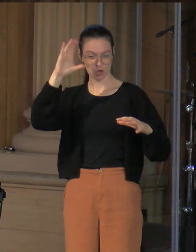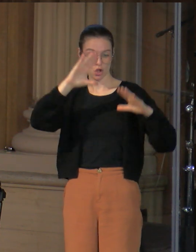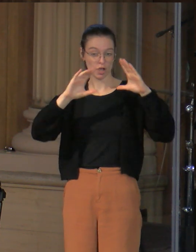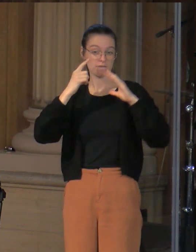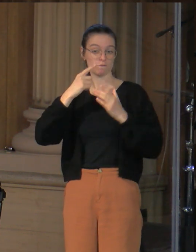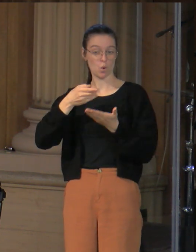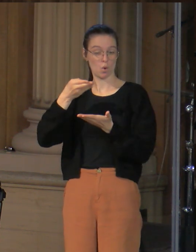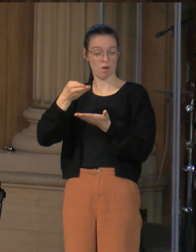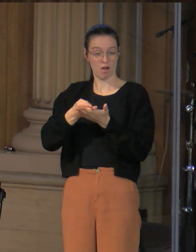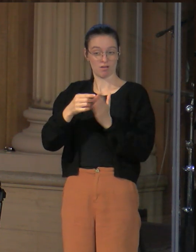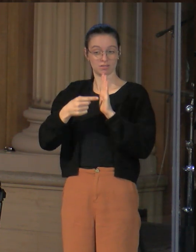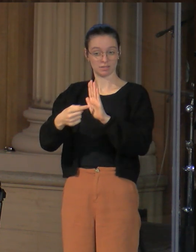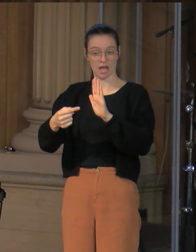it except the sign of the prophet Jonah.